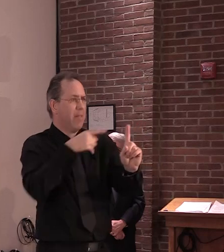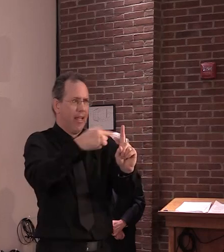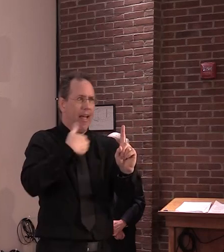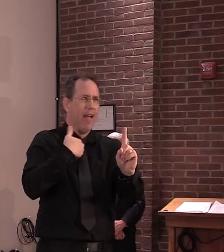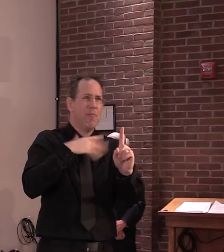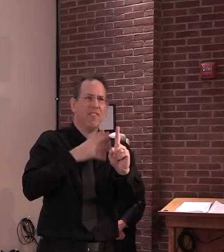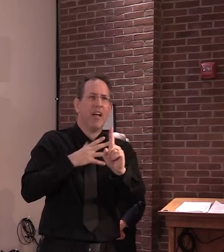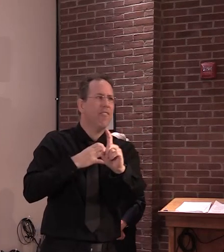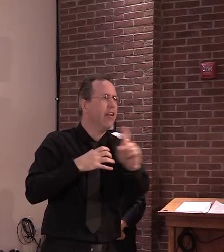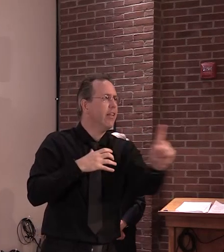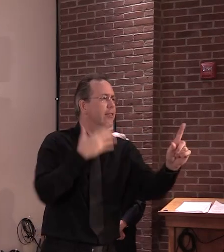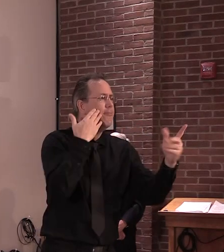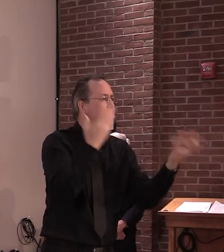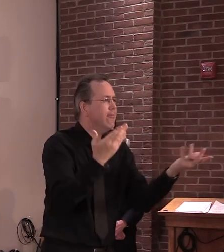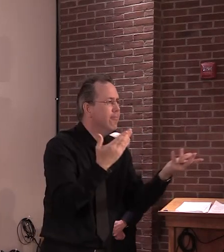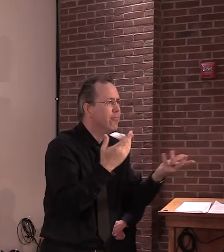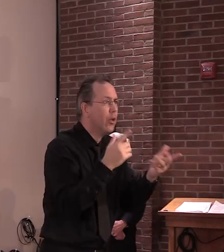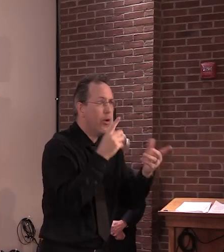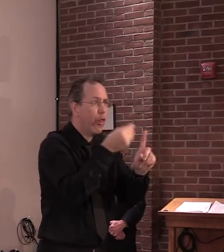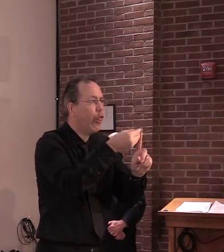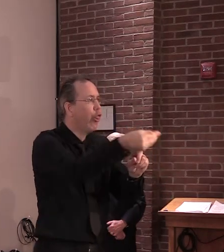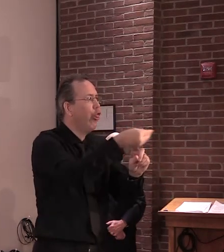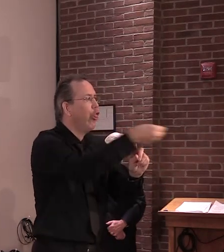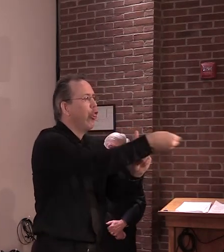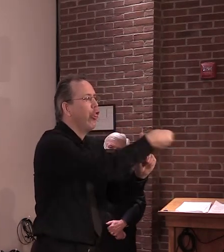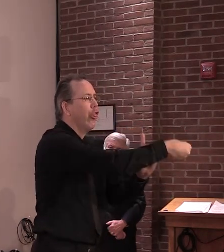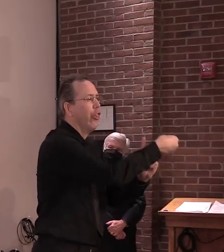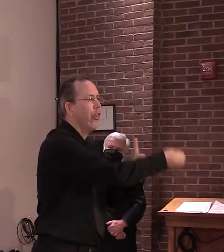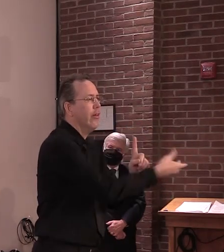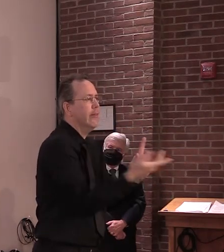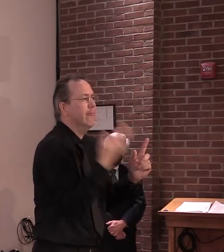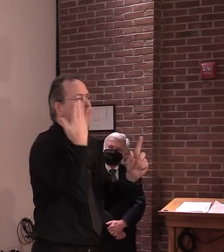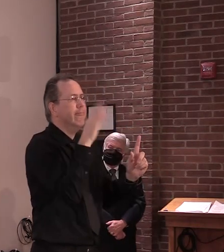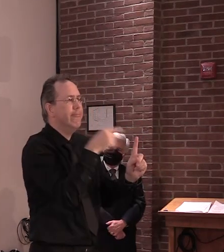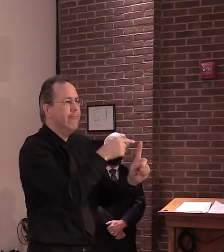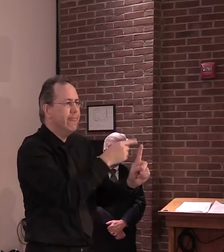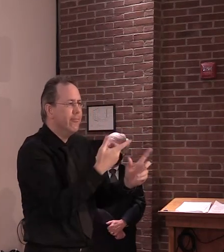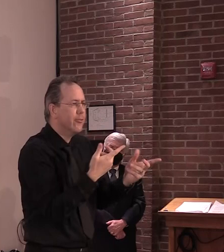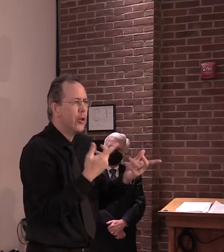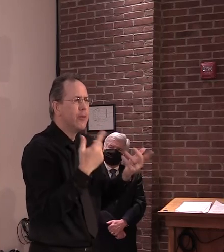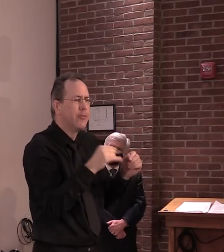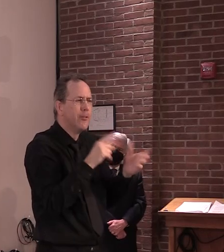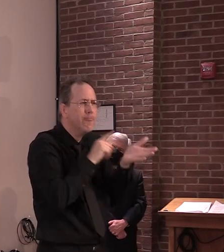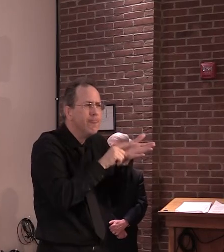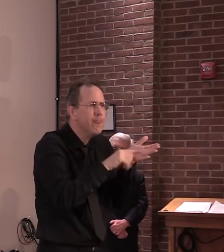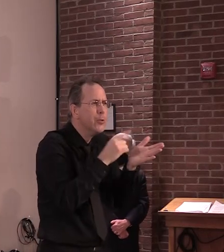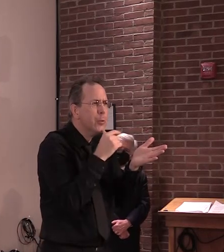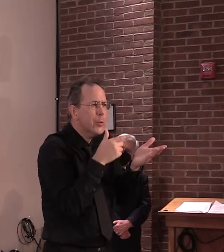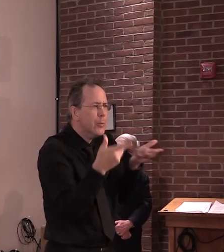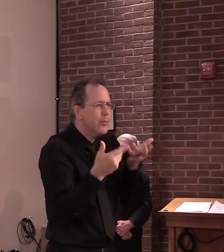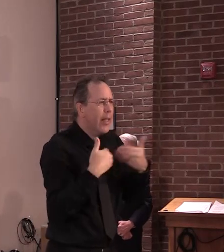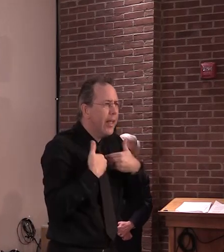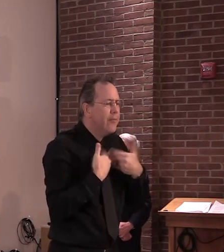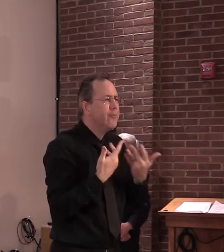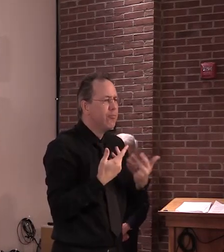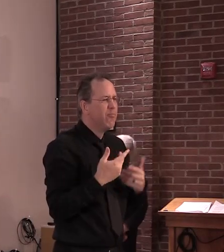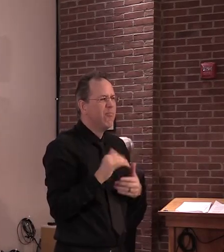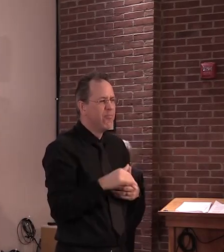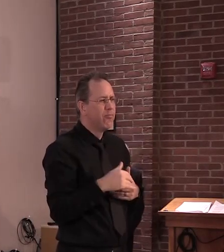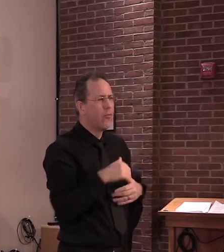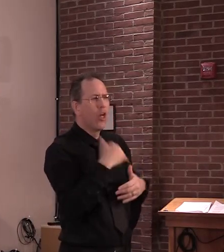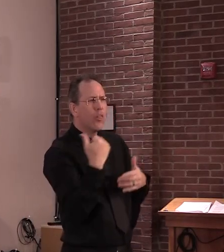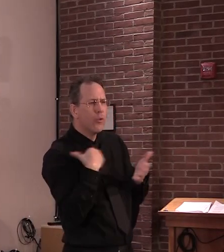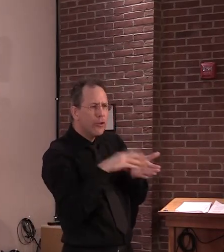And we're learning more and more about the lack of disease in kids, but at the same time, what are the implications